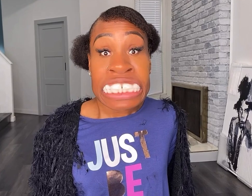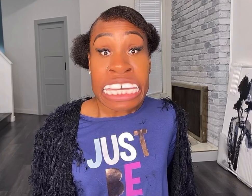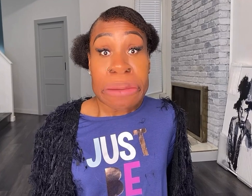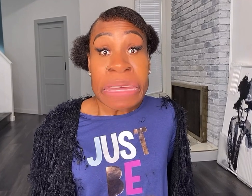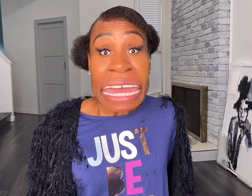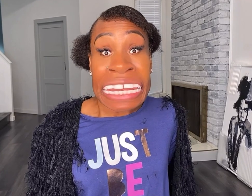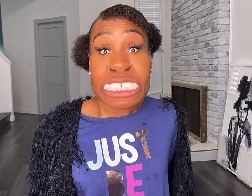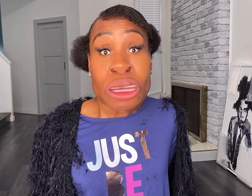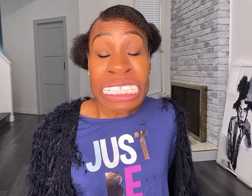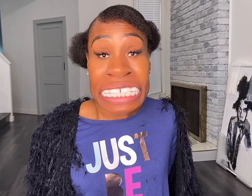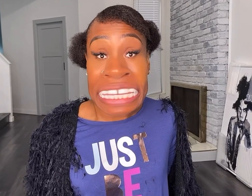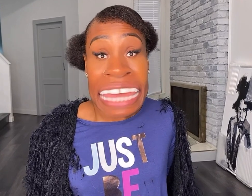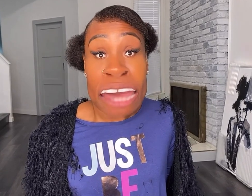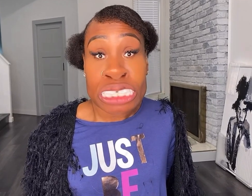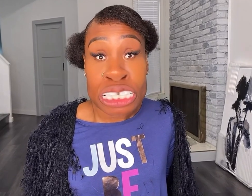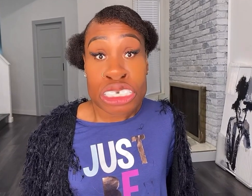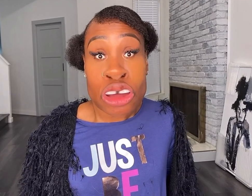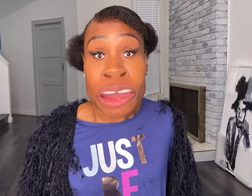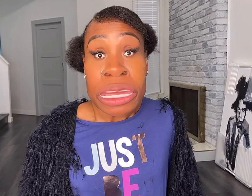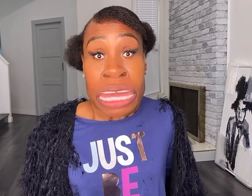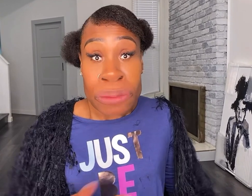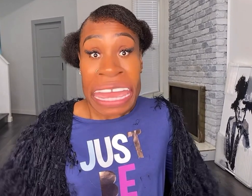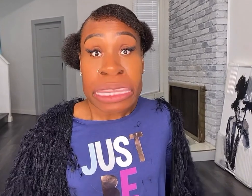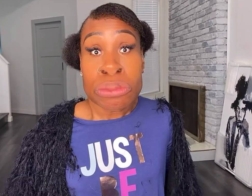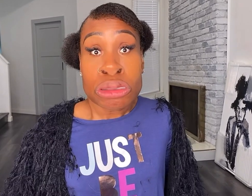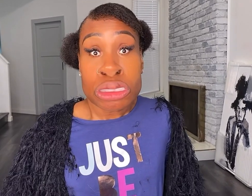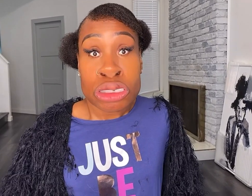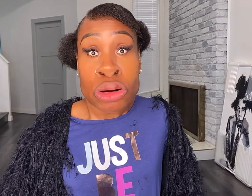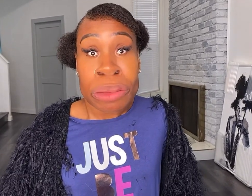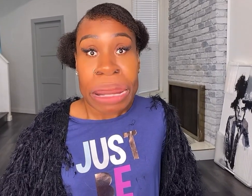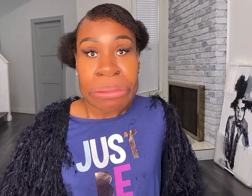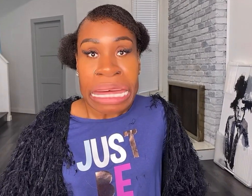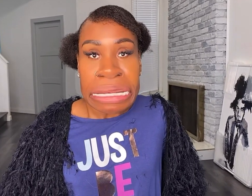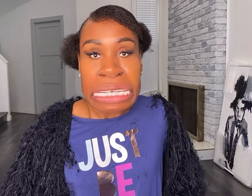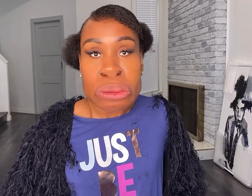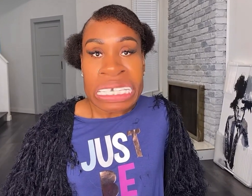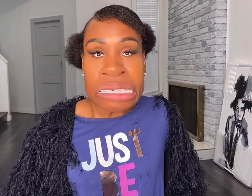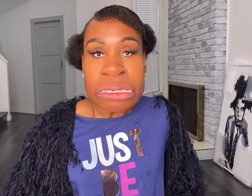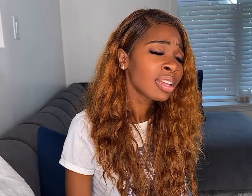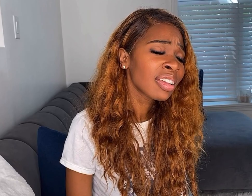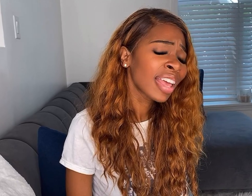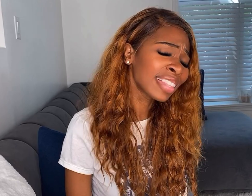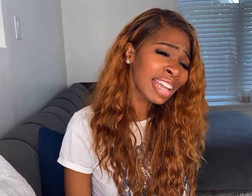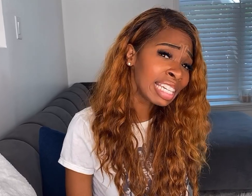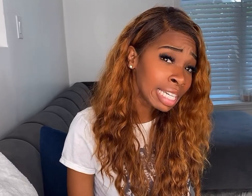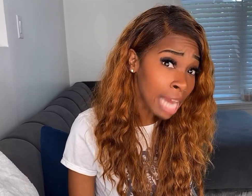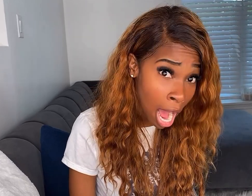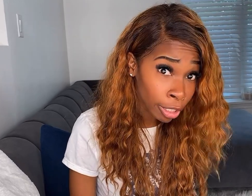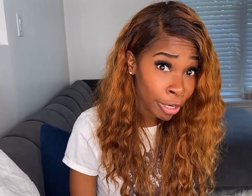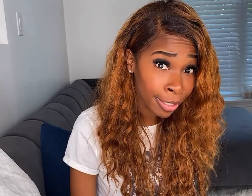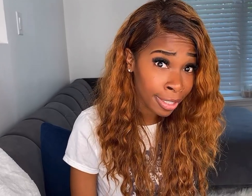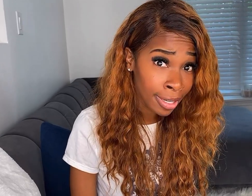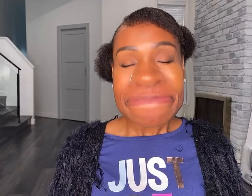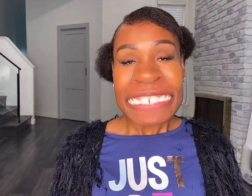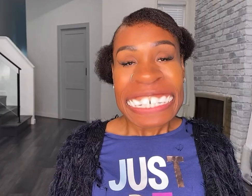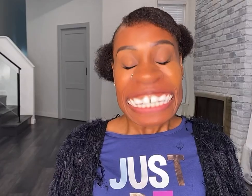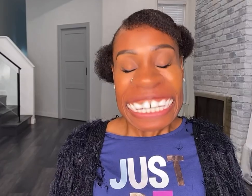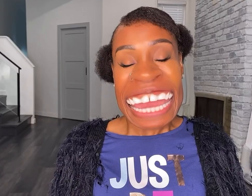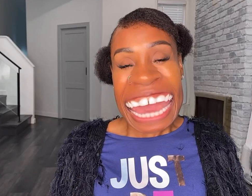Um, and it's only $10,000 to start and we have to move to New York probably like next week. Is that dollars? Yes.